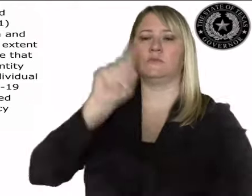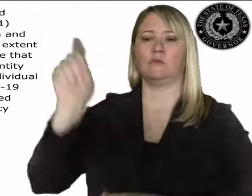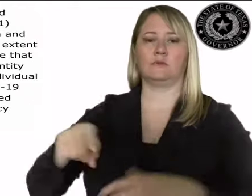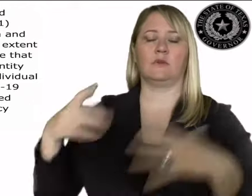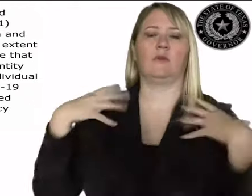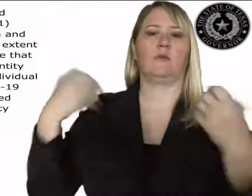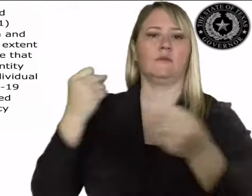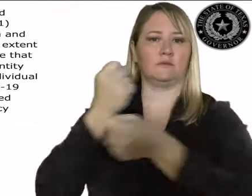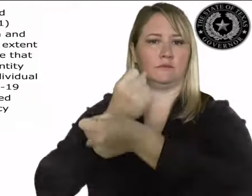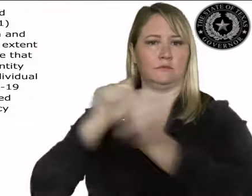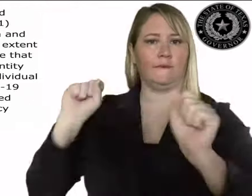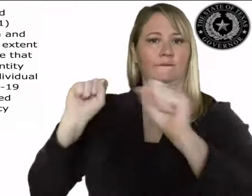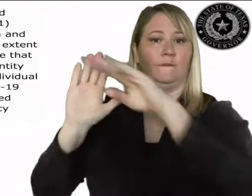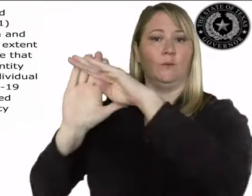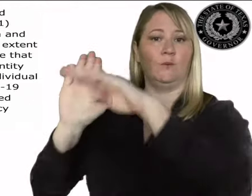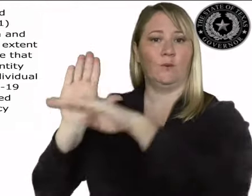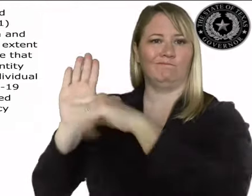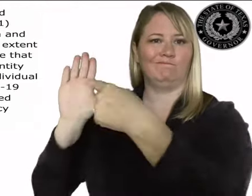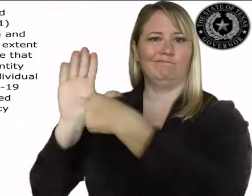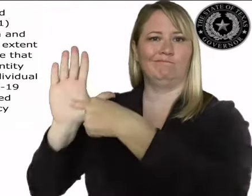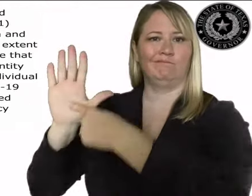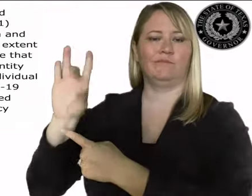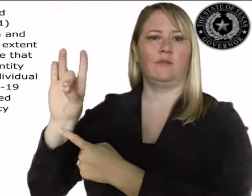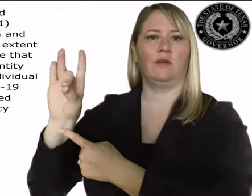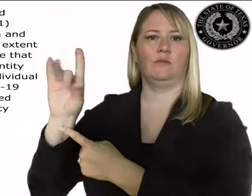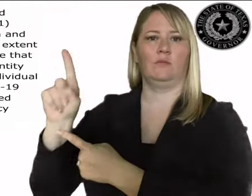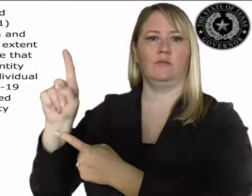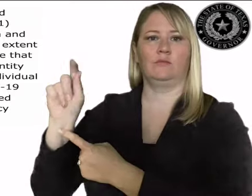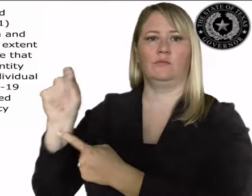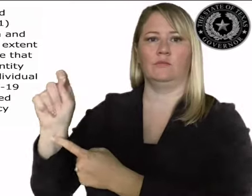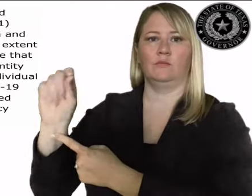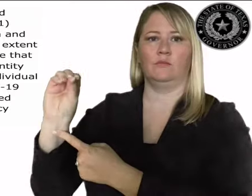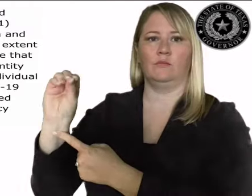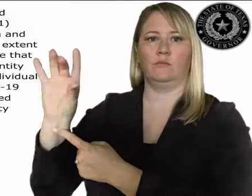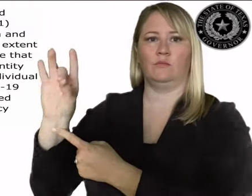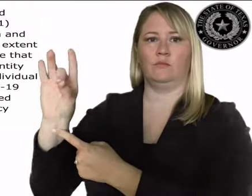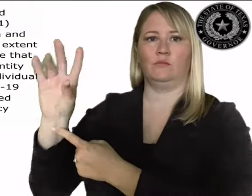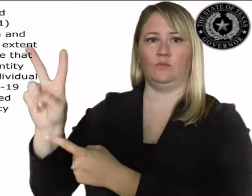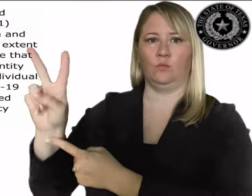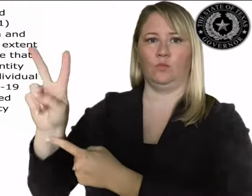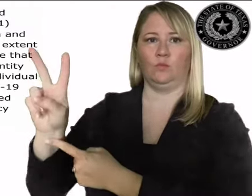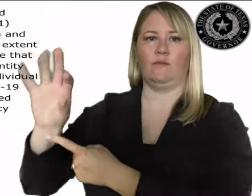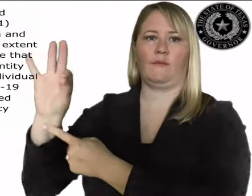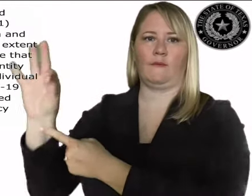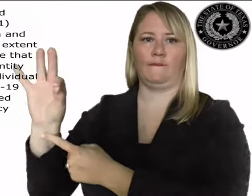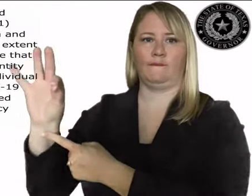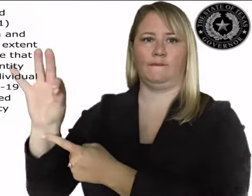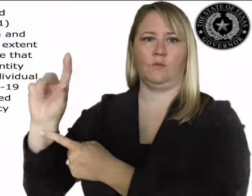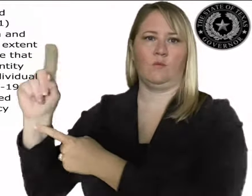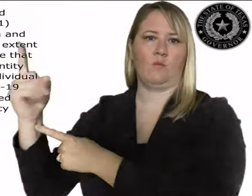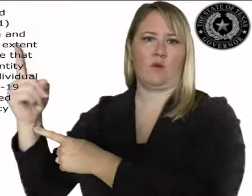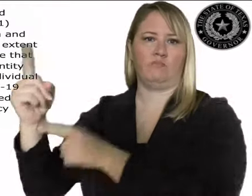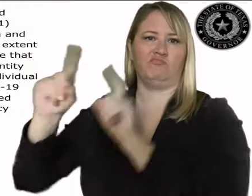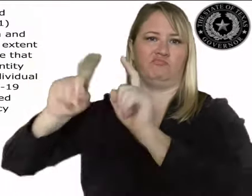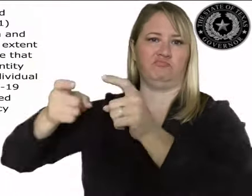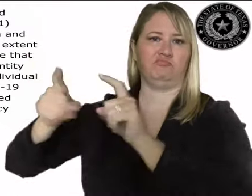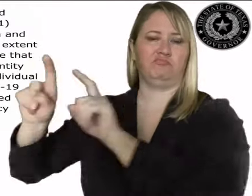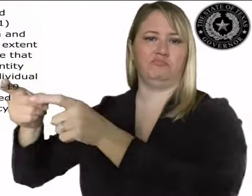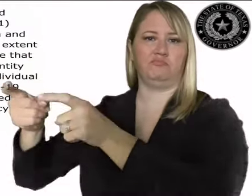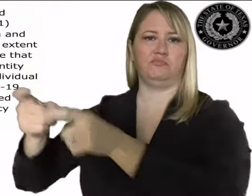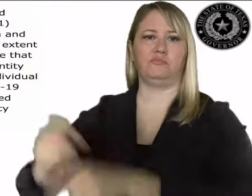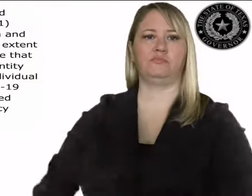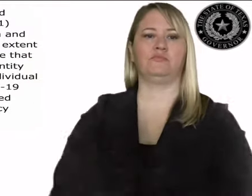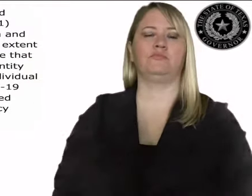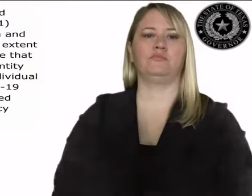I hereby suspend Section 81.082 of the Texas Health and Safety Code, to the